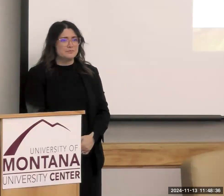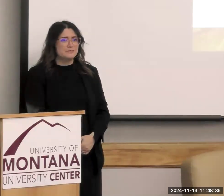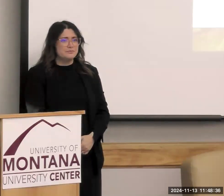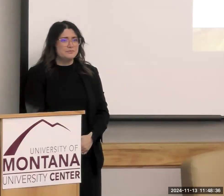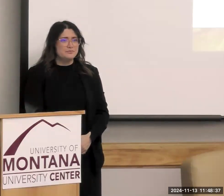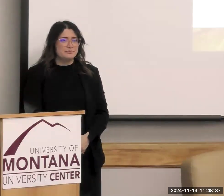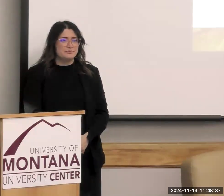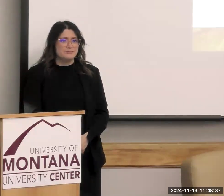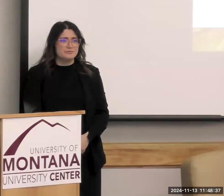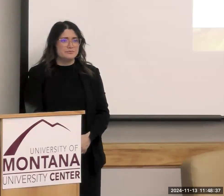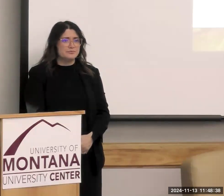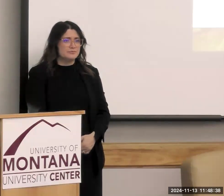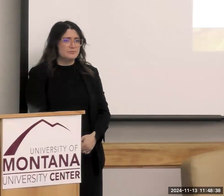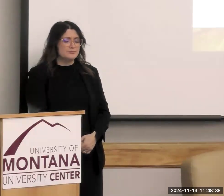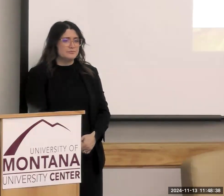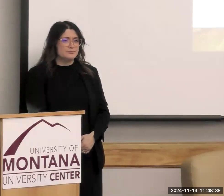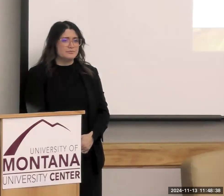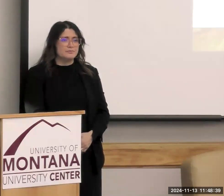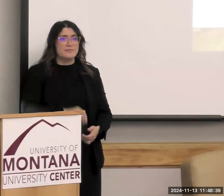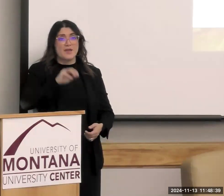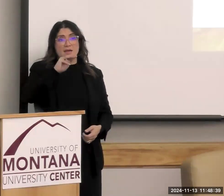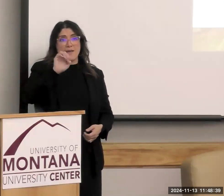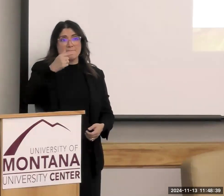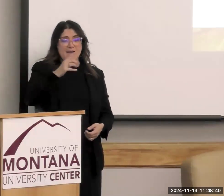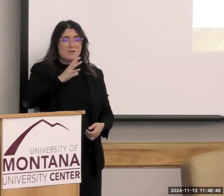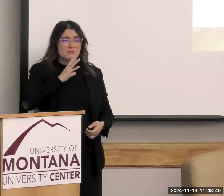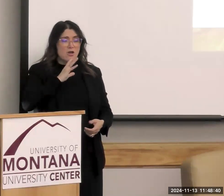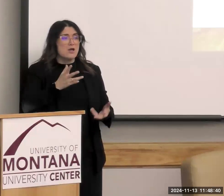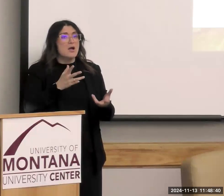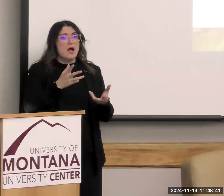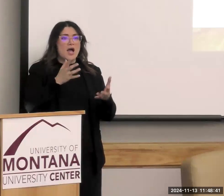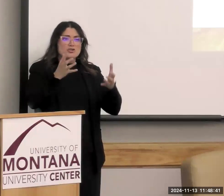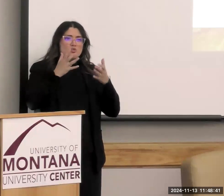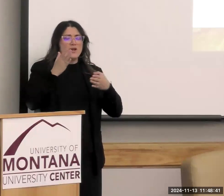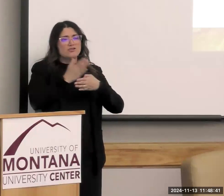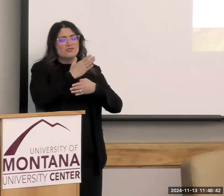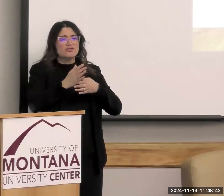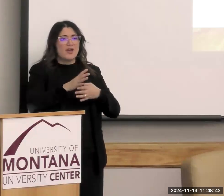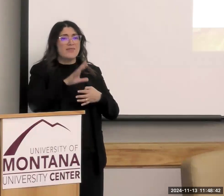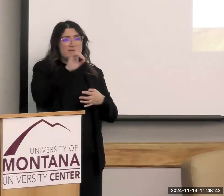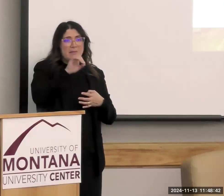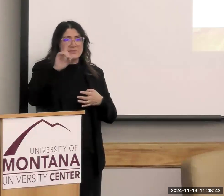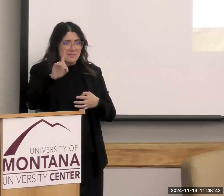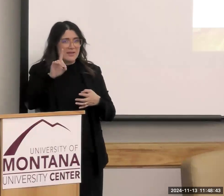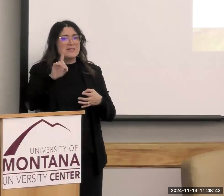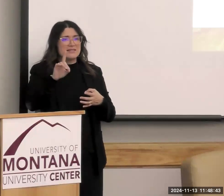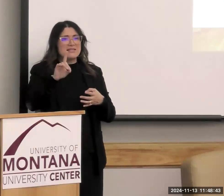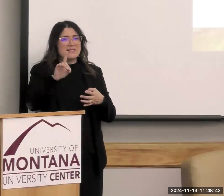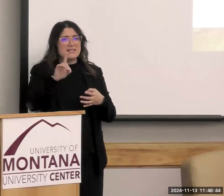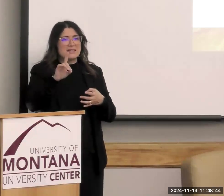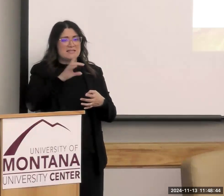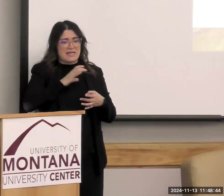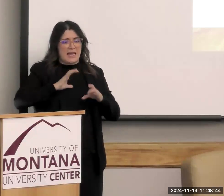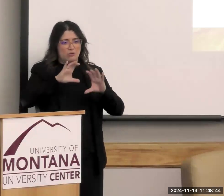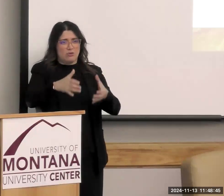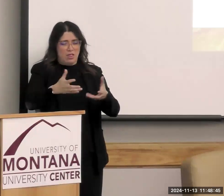Yeah, I would, I was, I just wanted to share. So the Developmental Disabilities Council had a conference